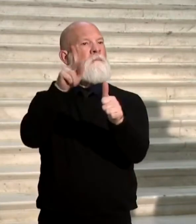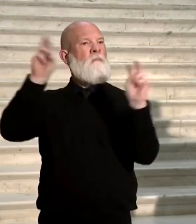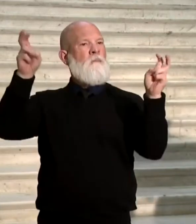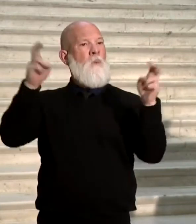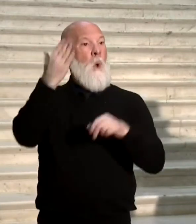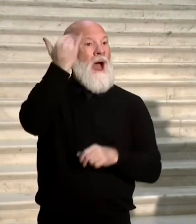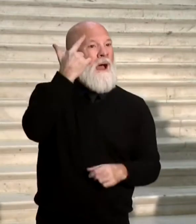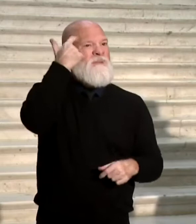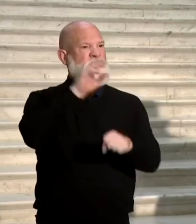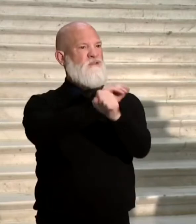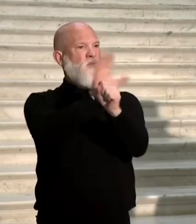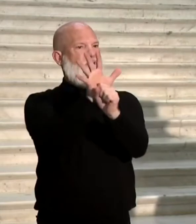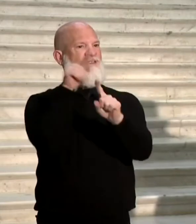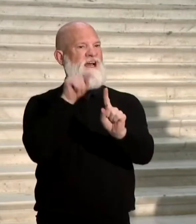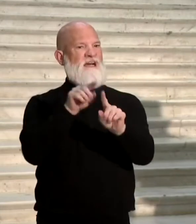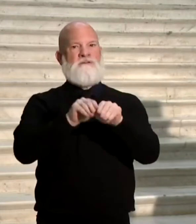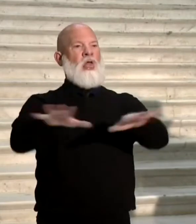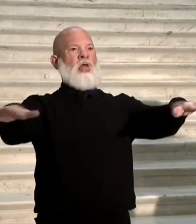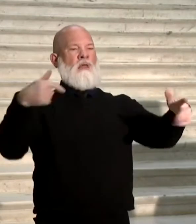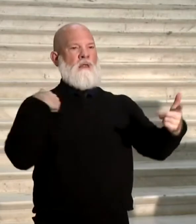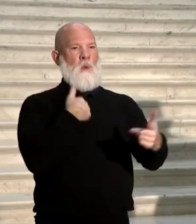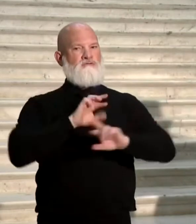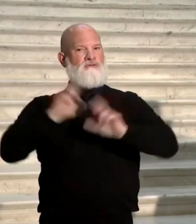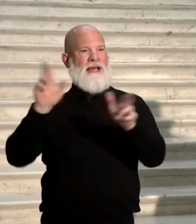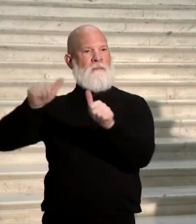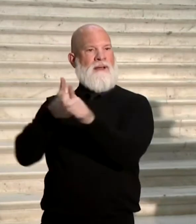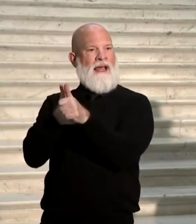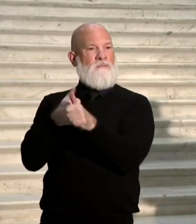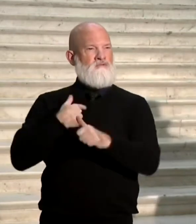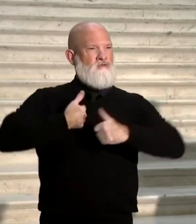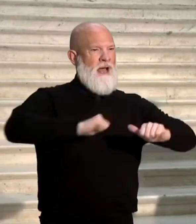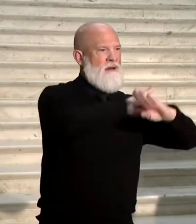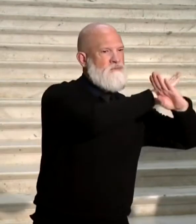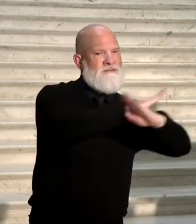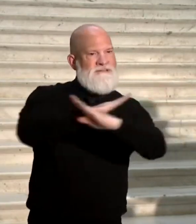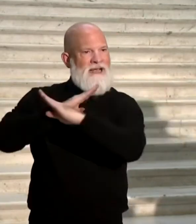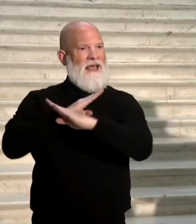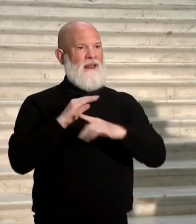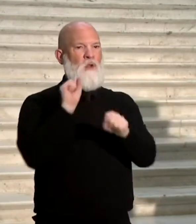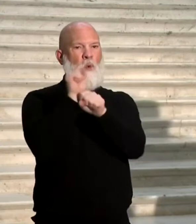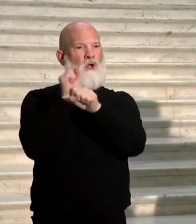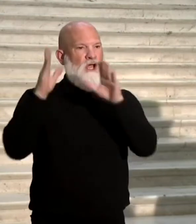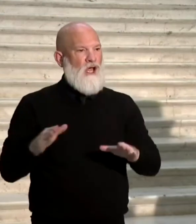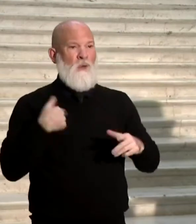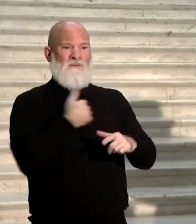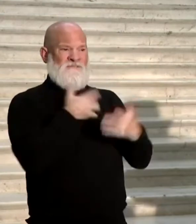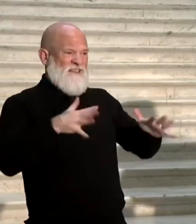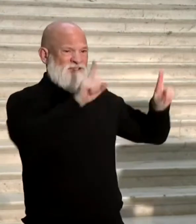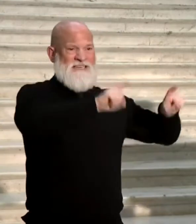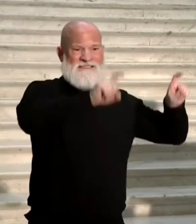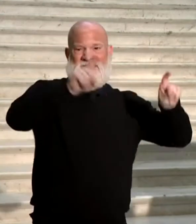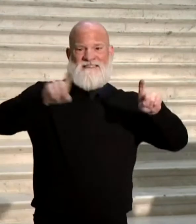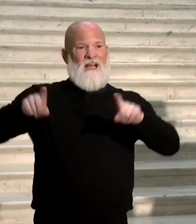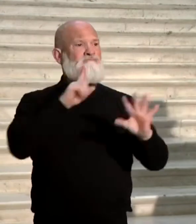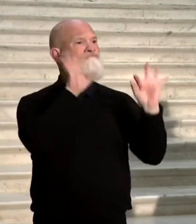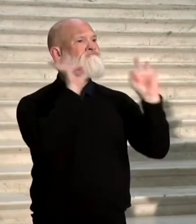surrounding COVID and their ability to get employees in to do that, they were thankfully able to get the employees in, Dominion staff came in to help them make sure they got the logic and